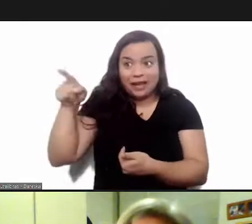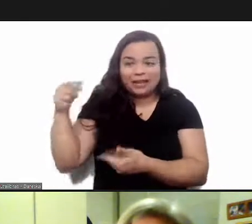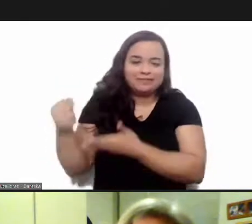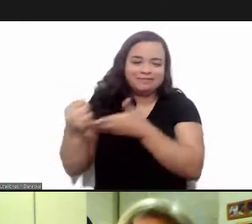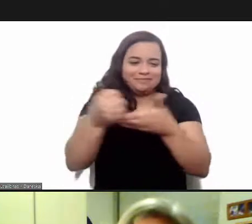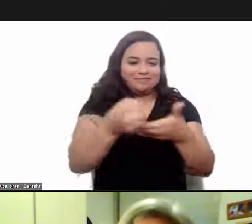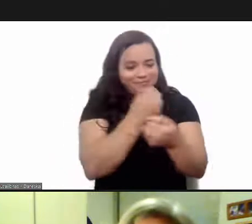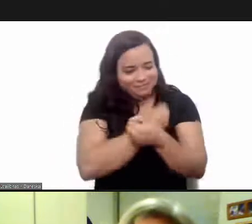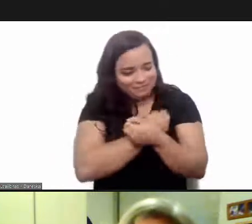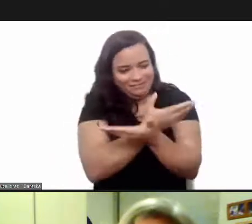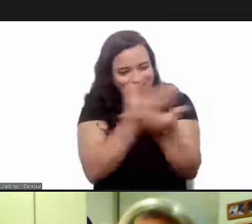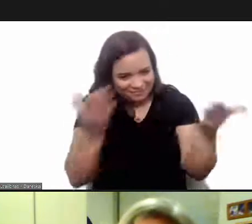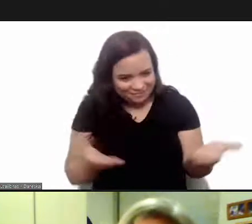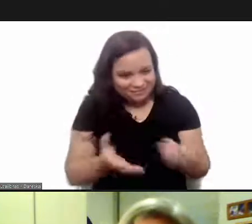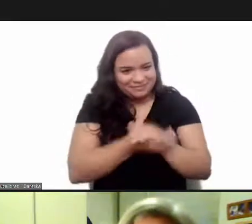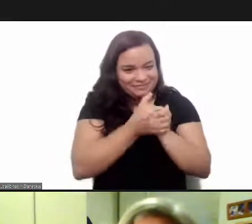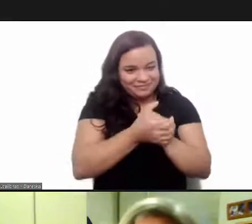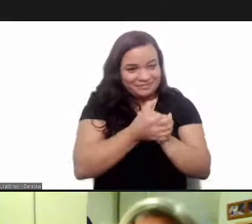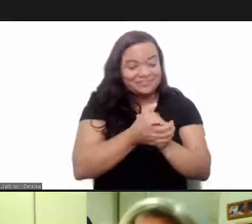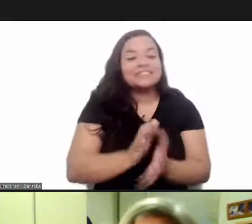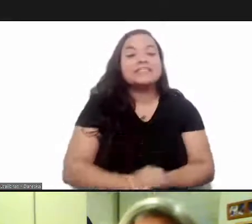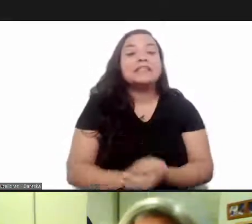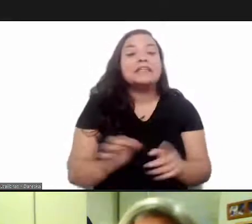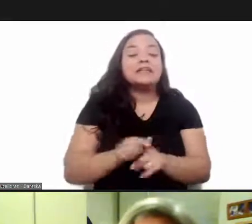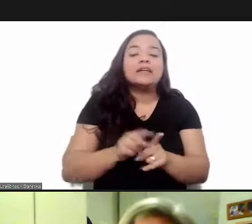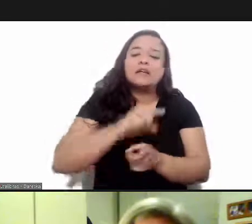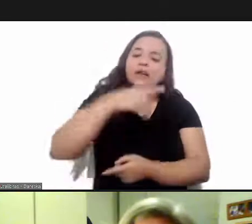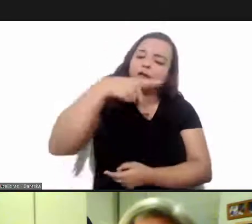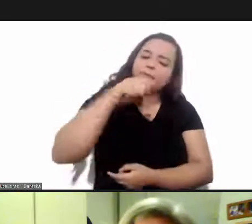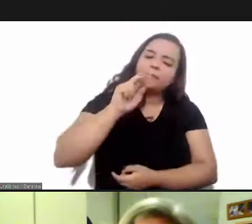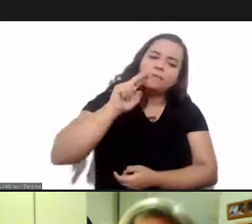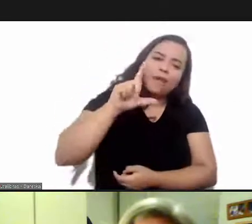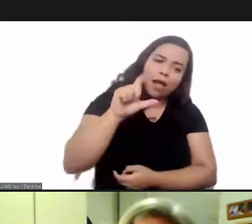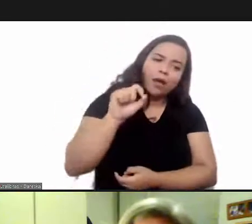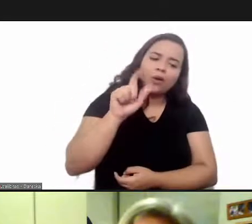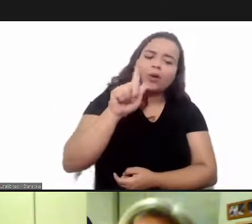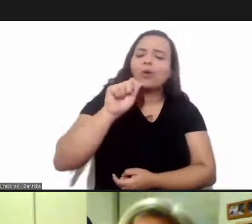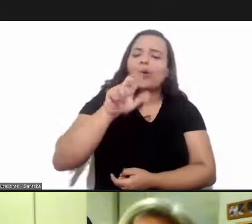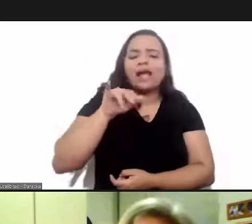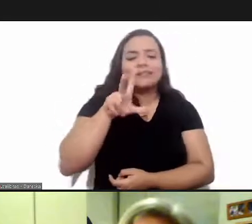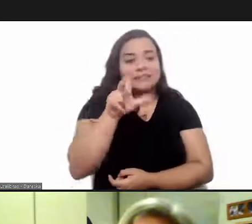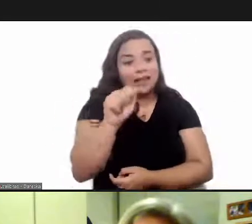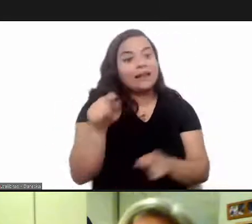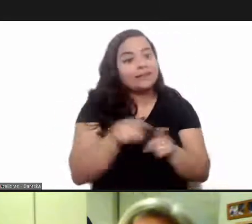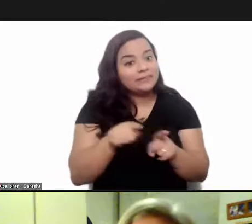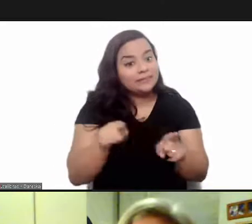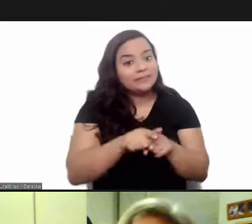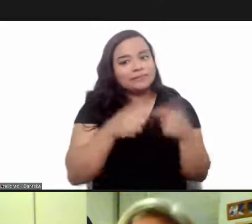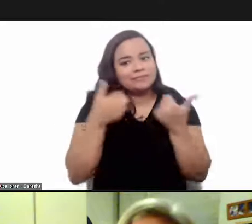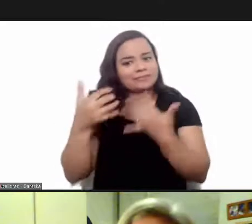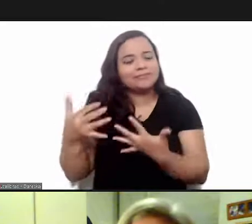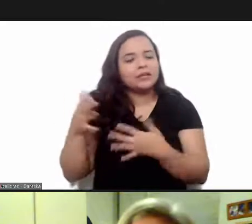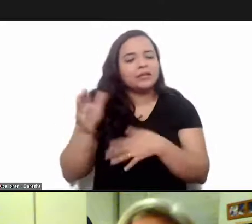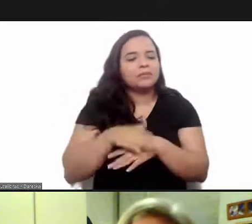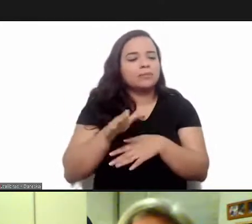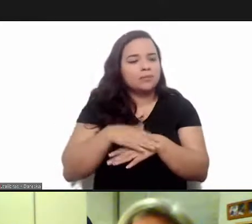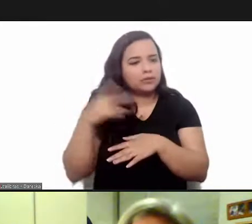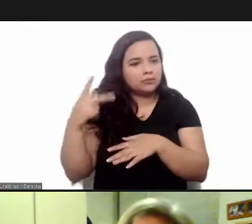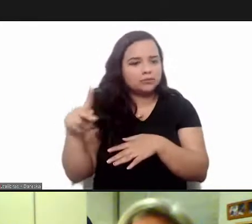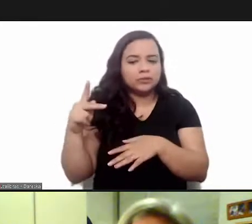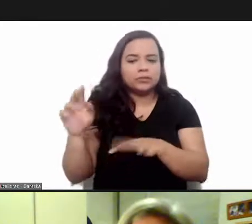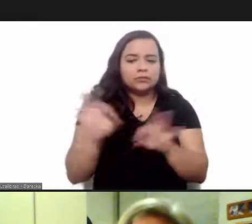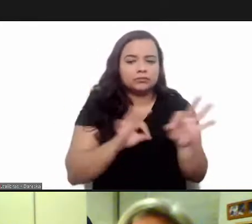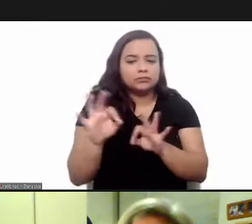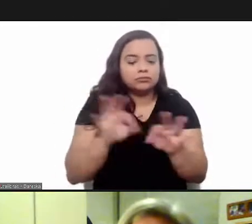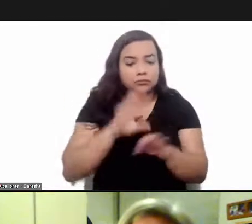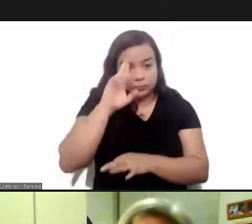all warm greetings by the way and professor paulo gadelia also who heads the initiative